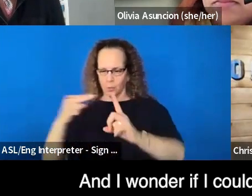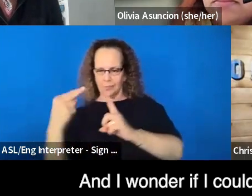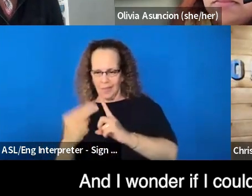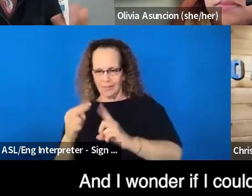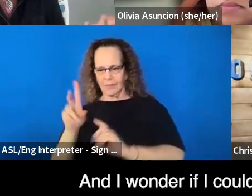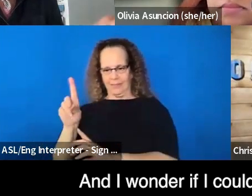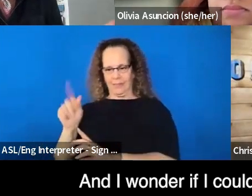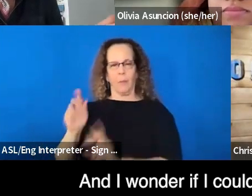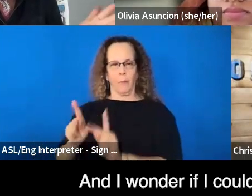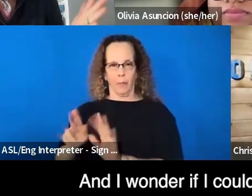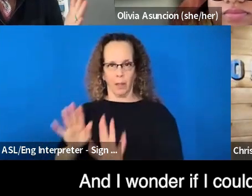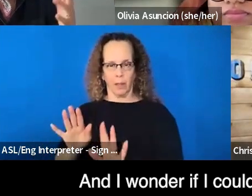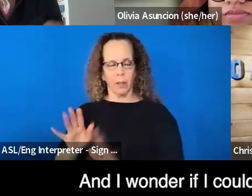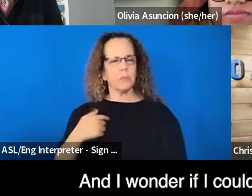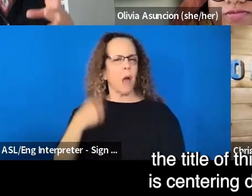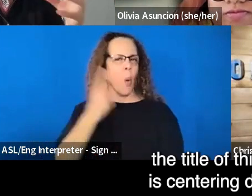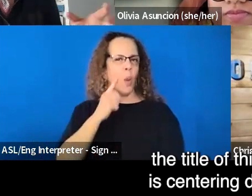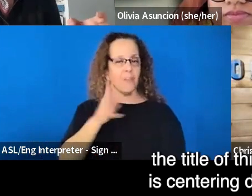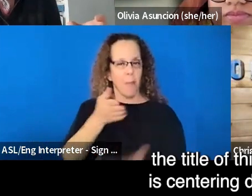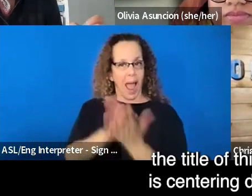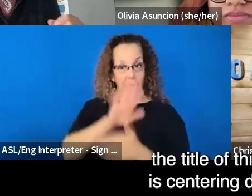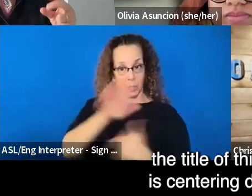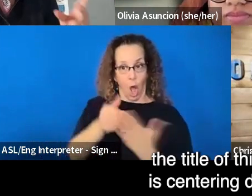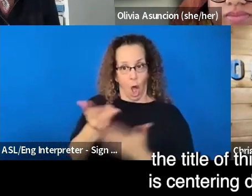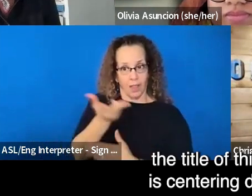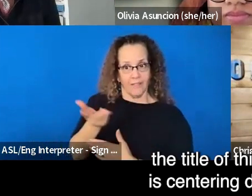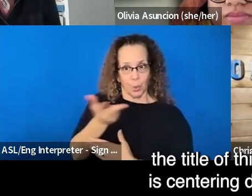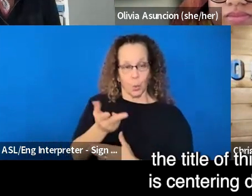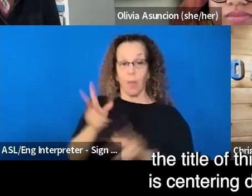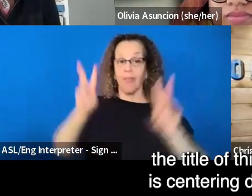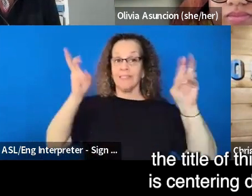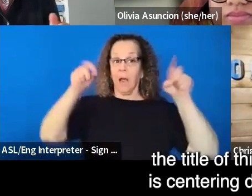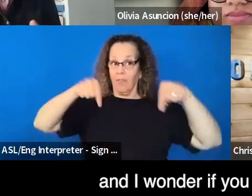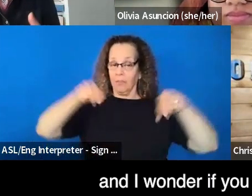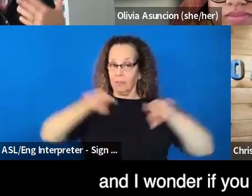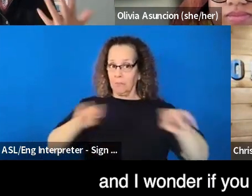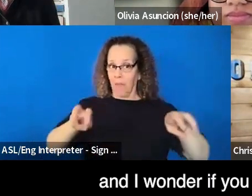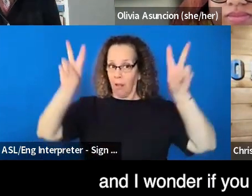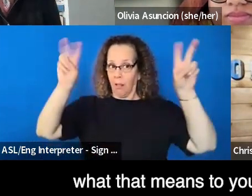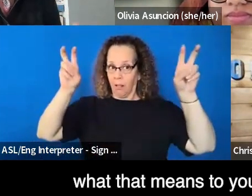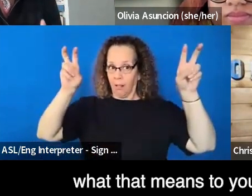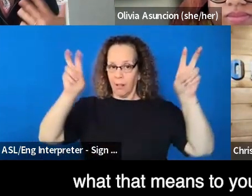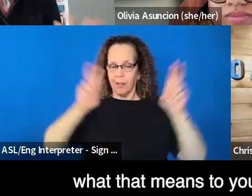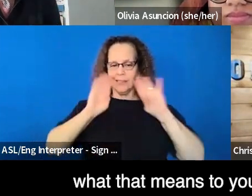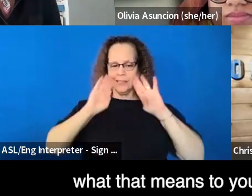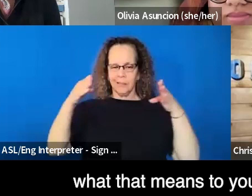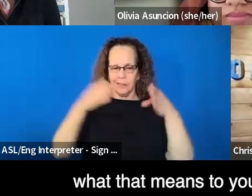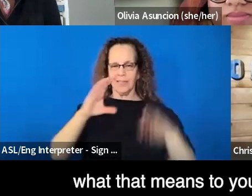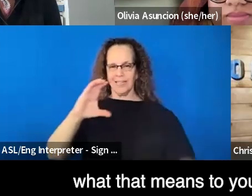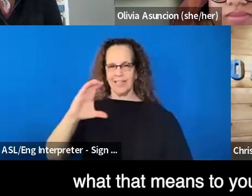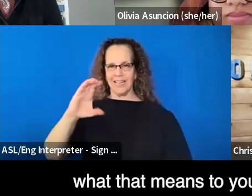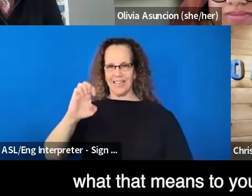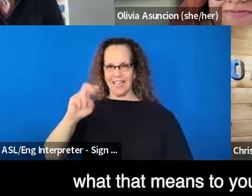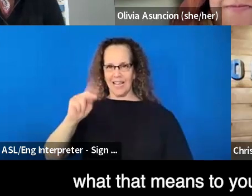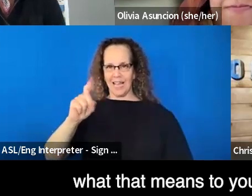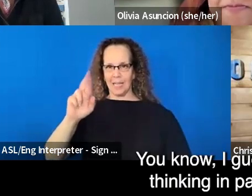people have. And I wonder if I could just ask you all, the title of this panel is Centering Disability. And I wonder if you could just say what that means to you in